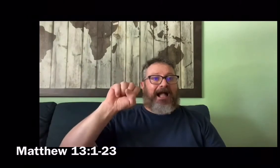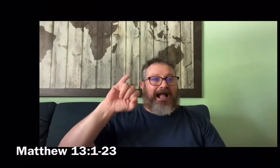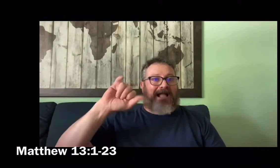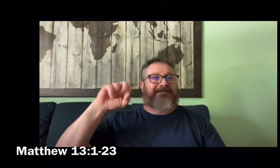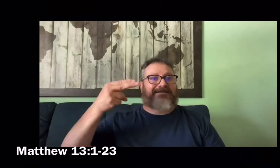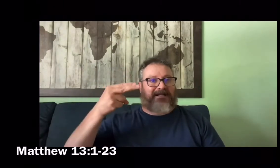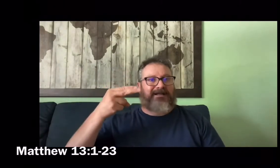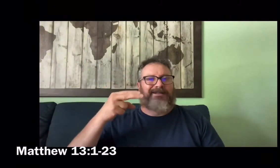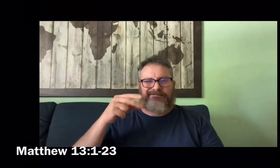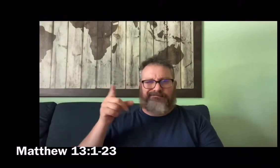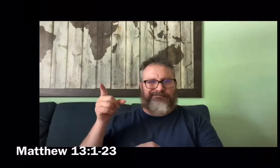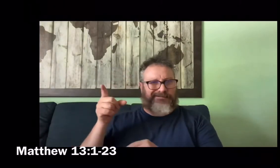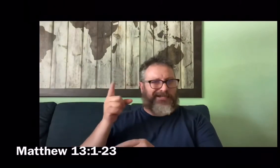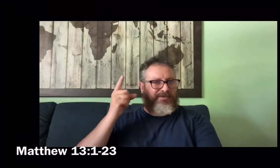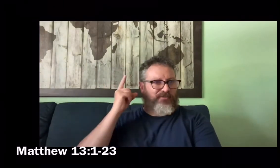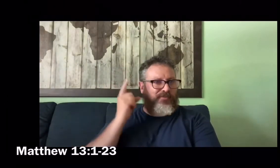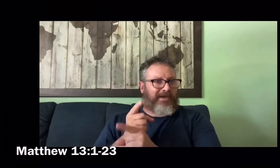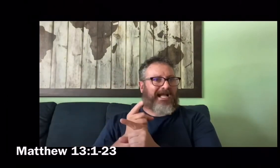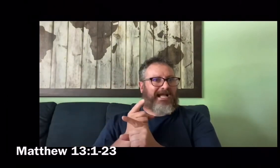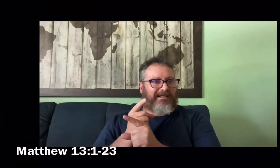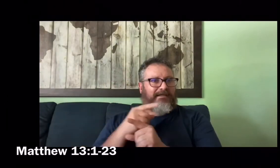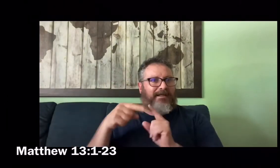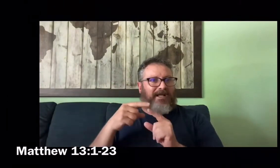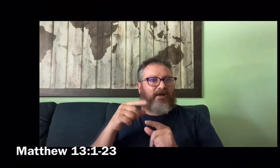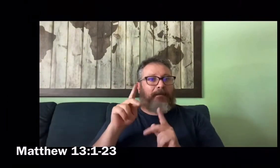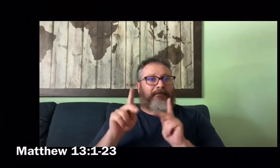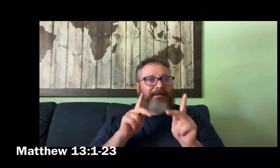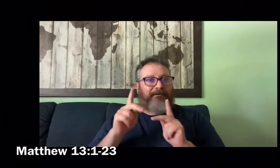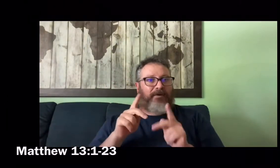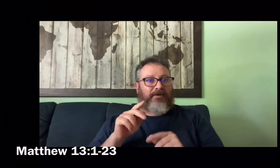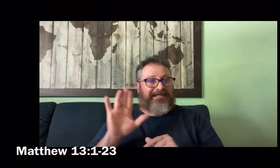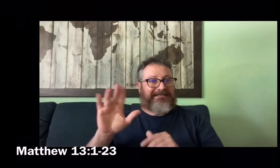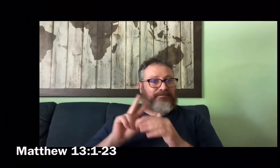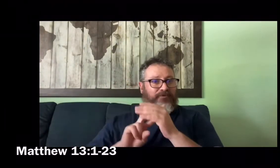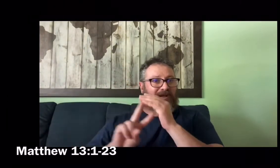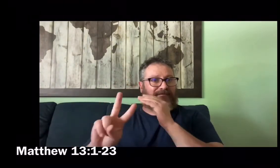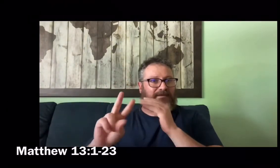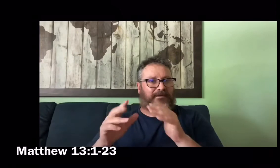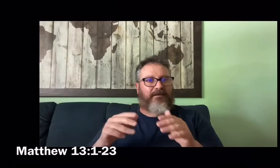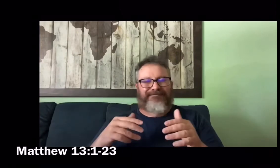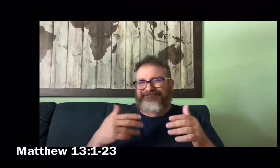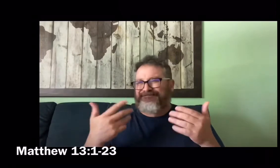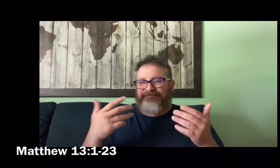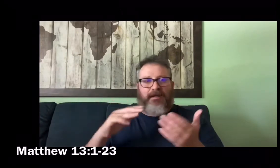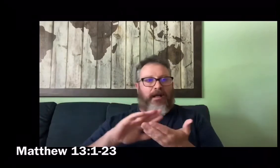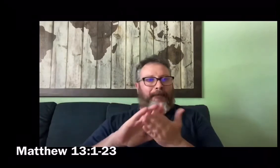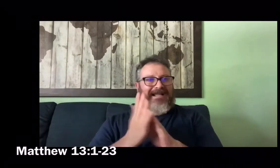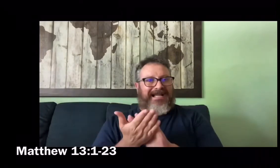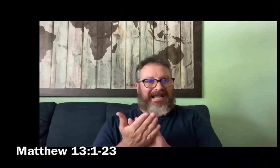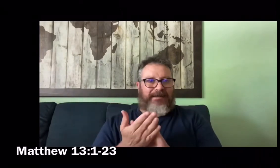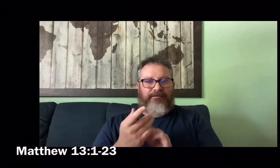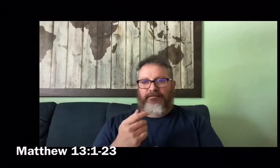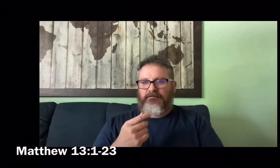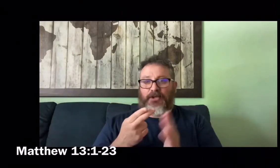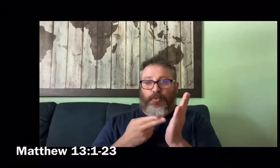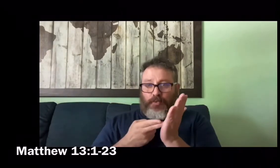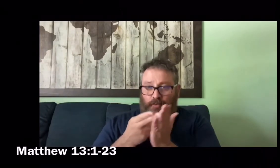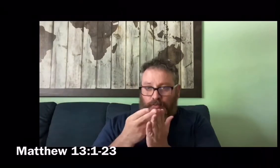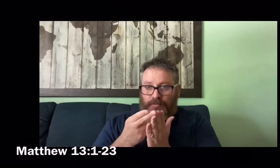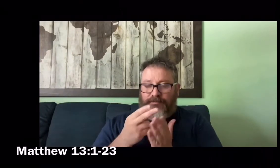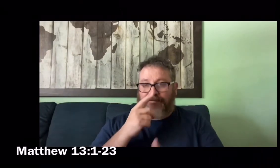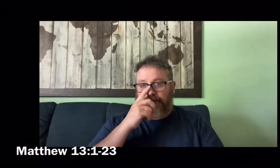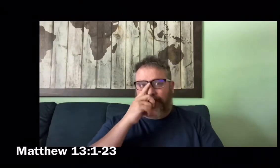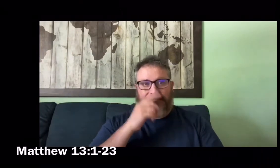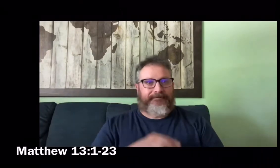Isaiah's prophecy is fulfilled in them which says, You